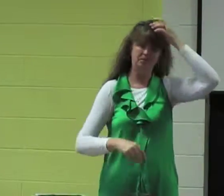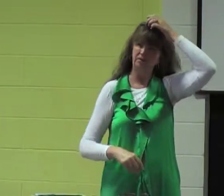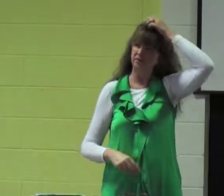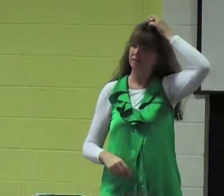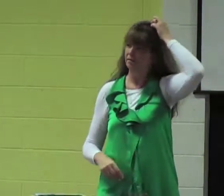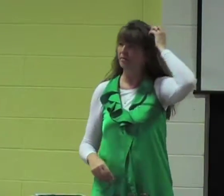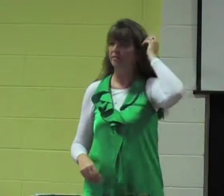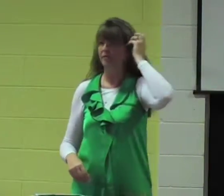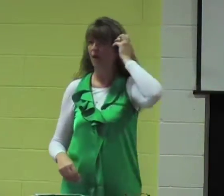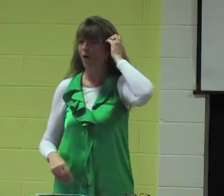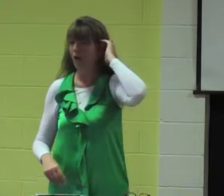So I have a story.